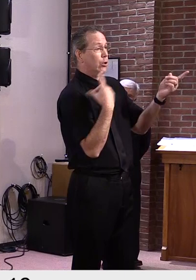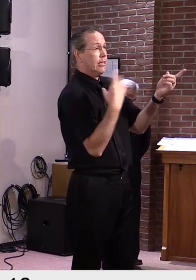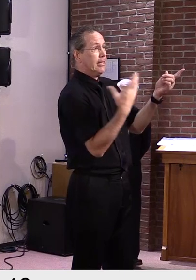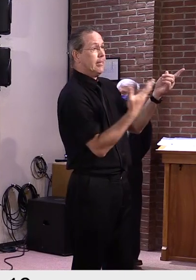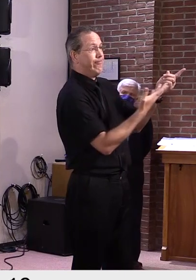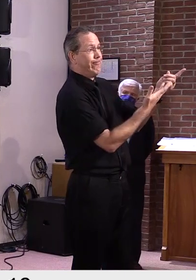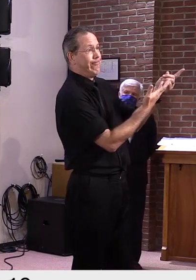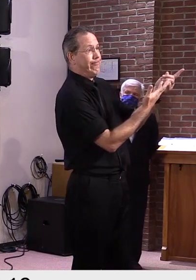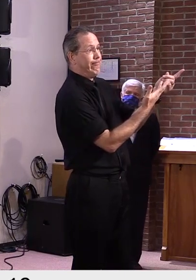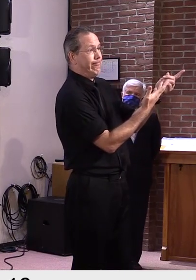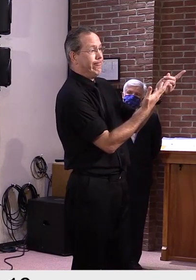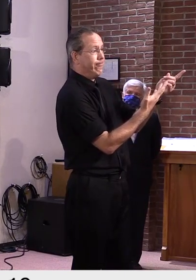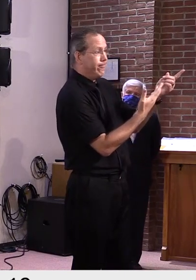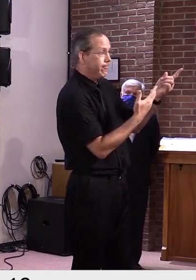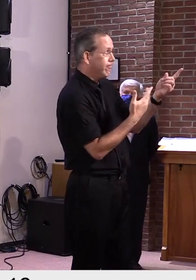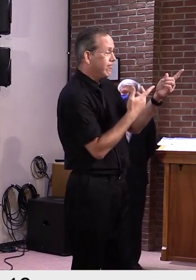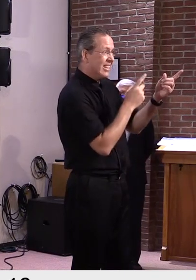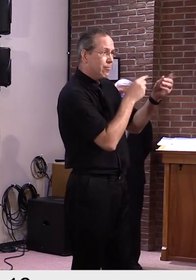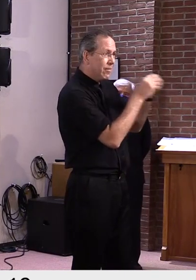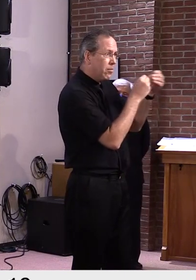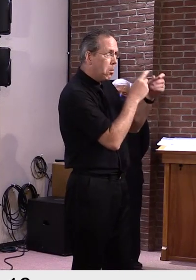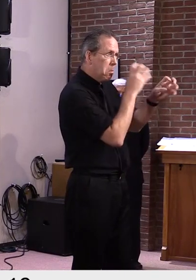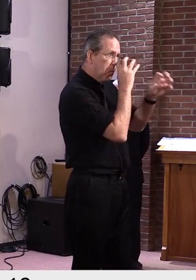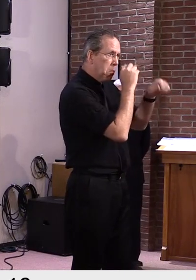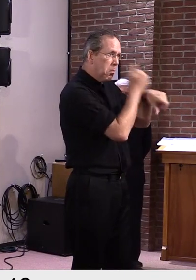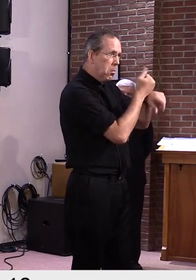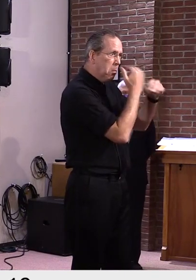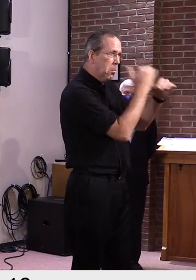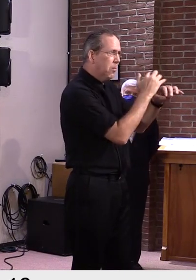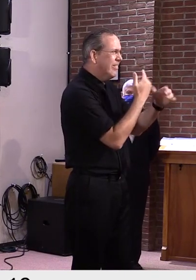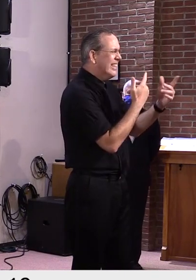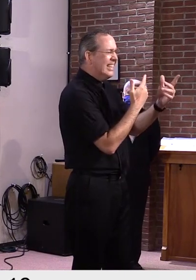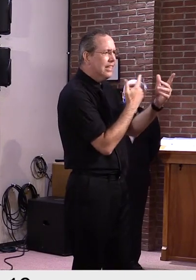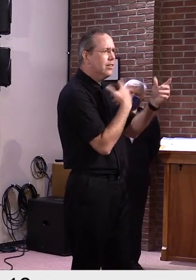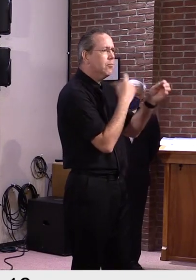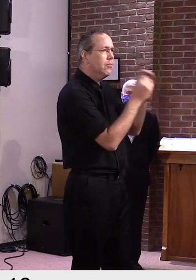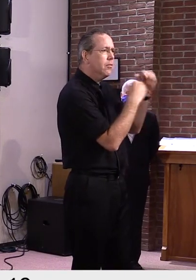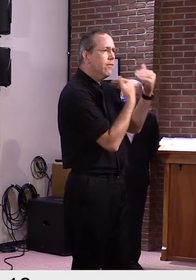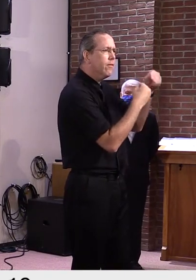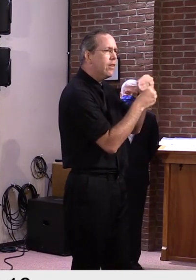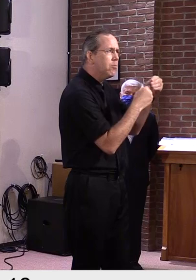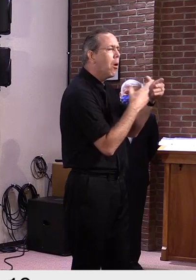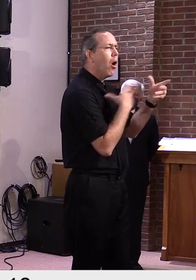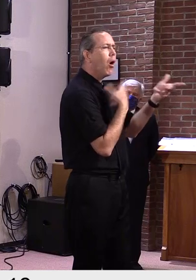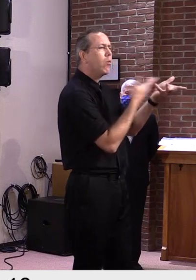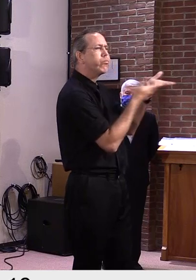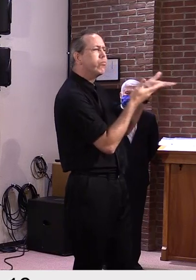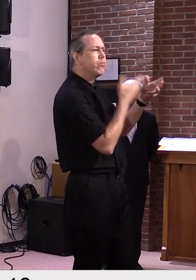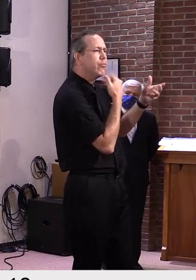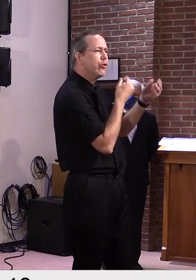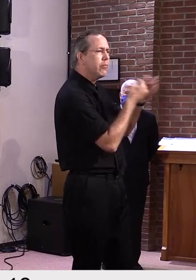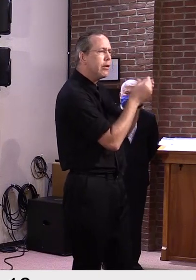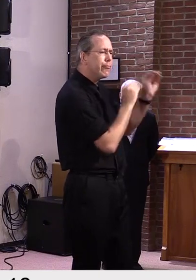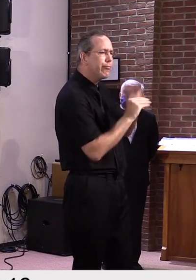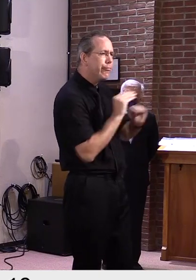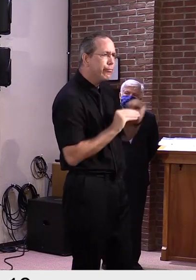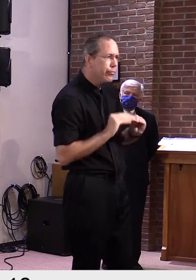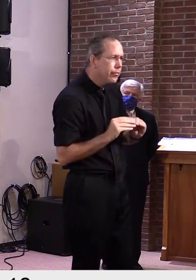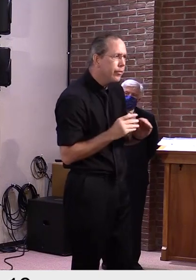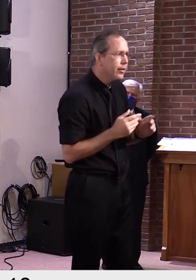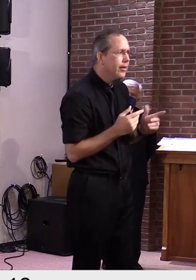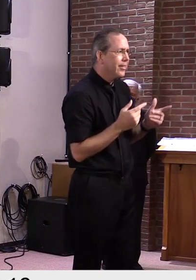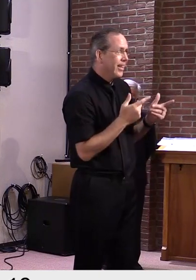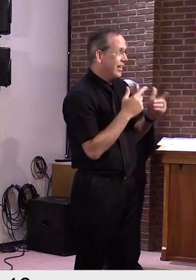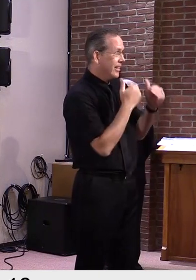whether you can utilize any of the CARES money or CRF money for our